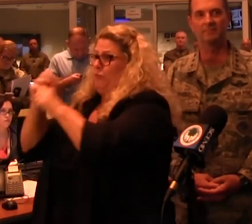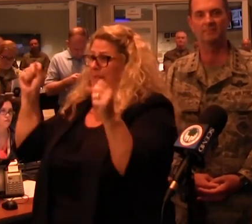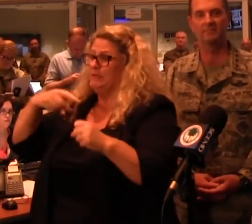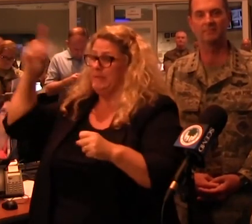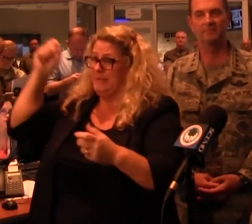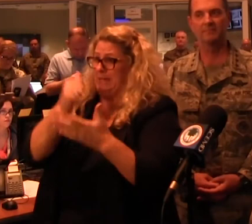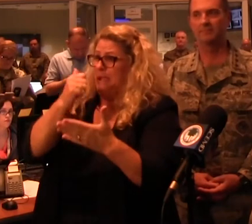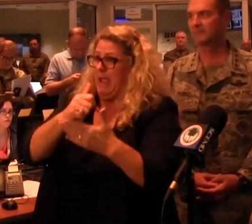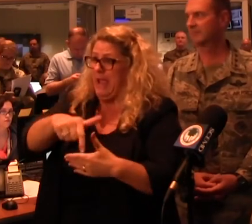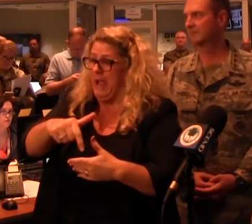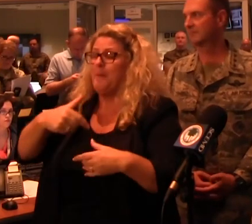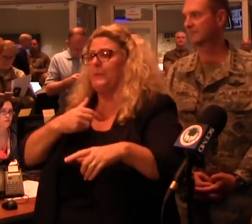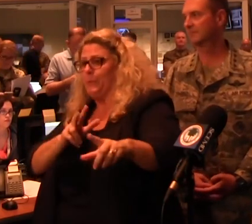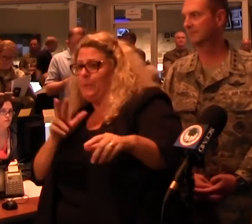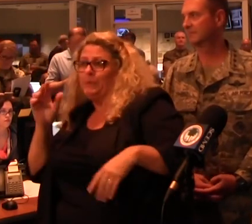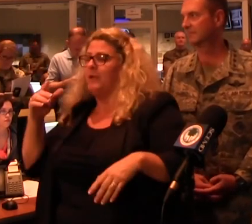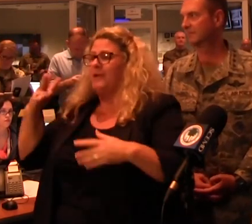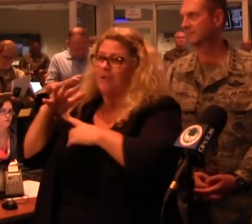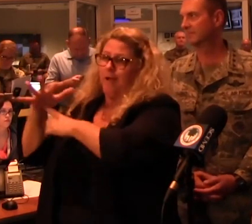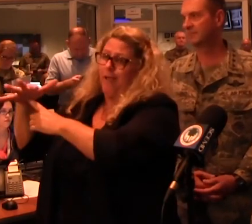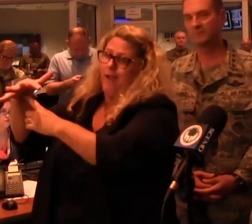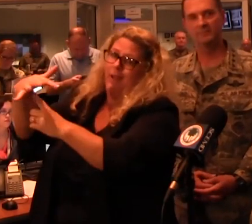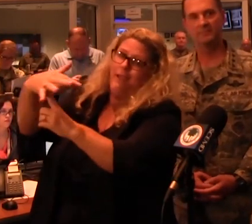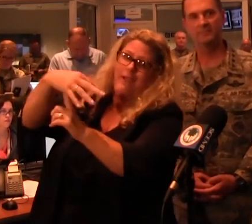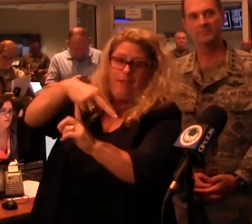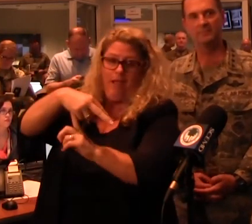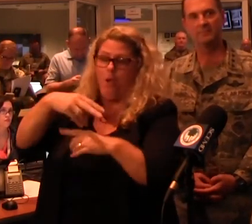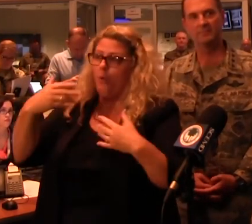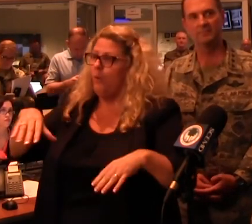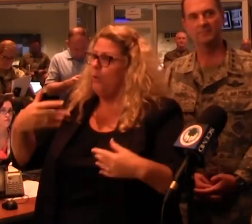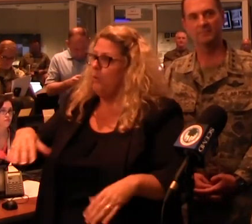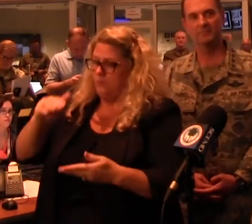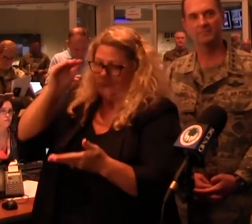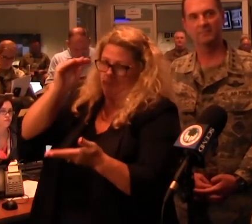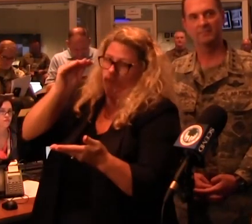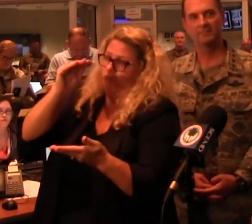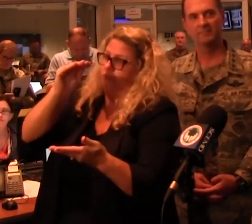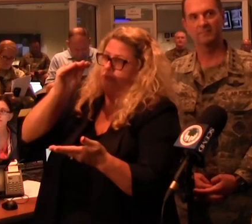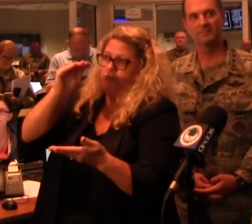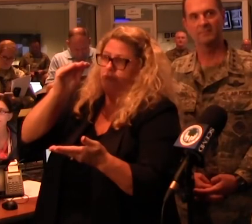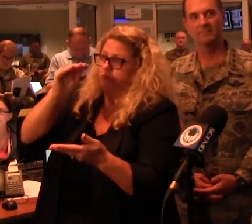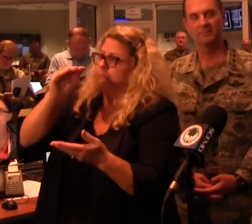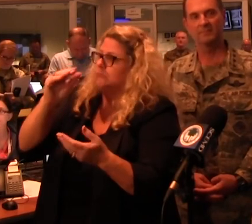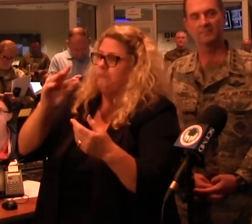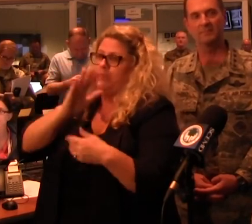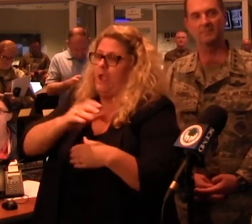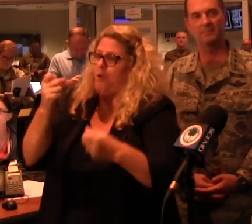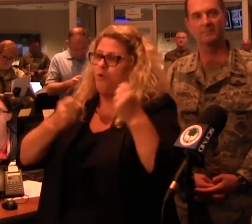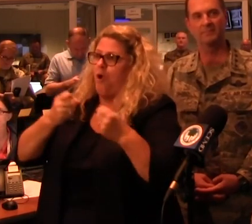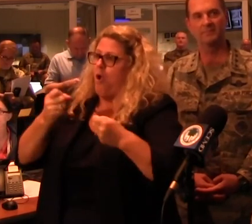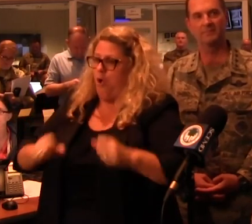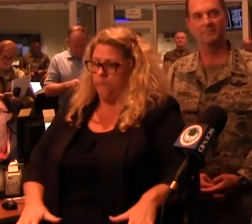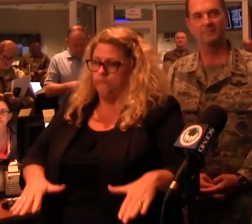circled around and came back, and they only had a few inches of vehicles sticking up. So we were glad to get them out. But that just